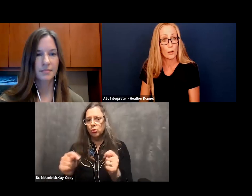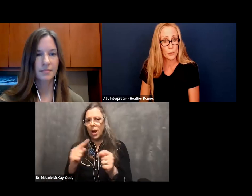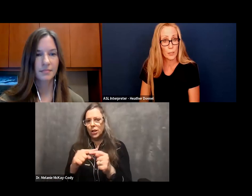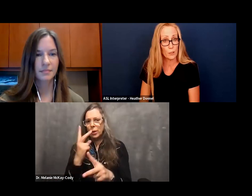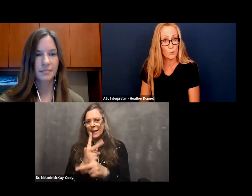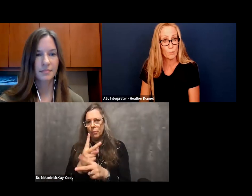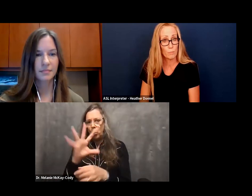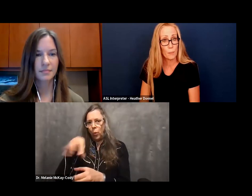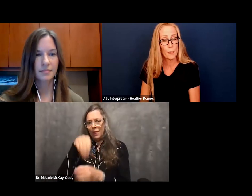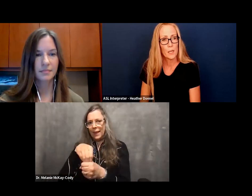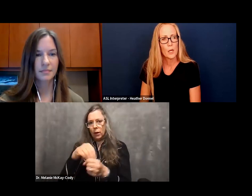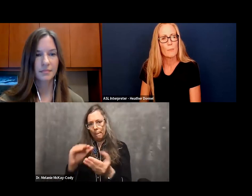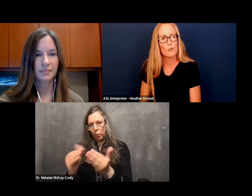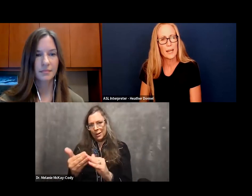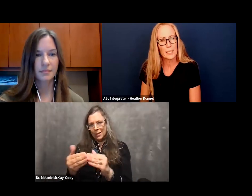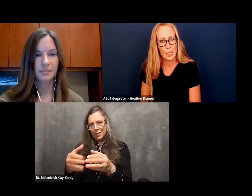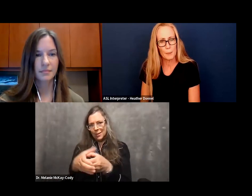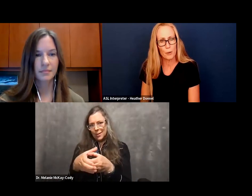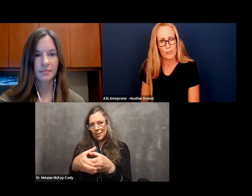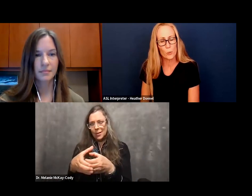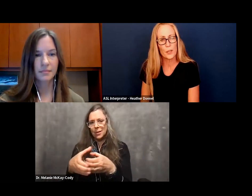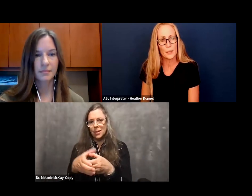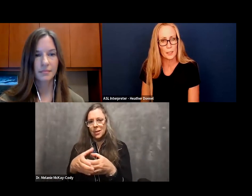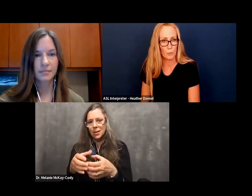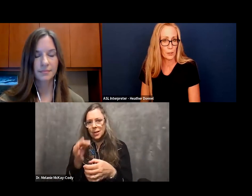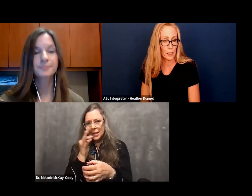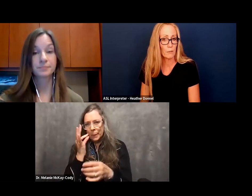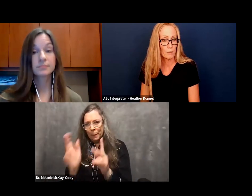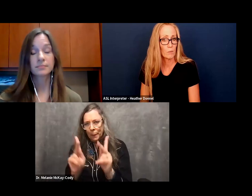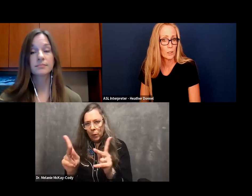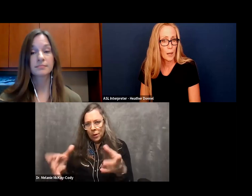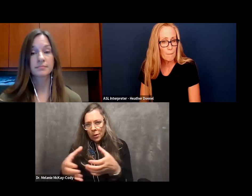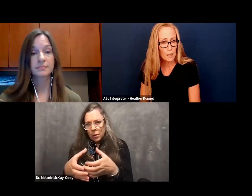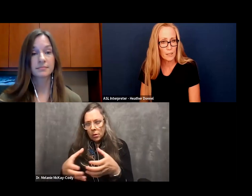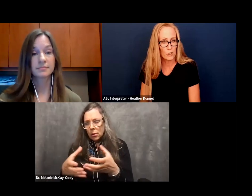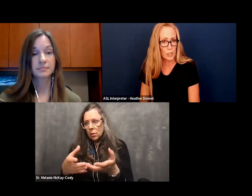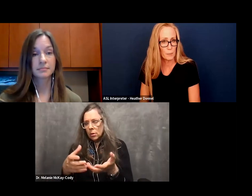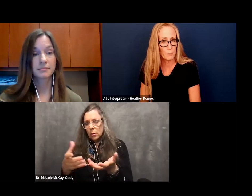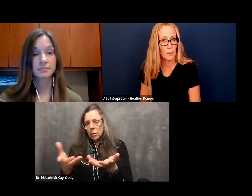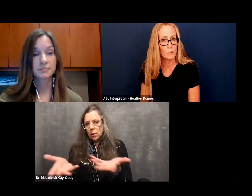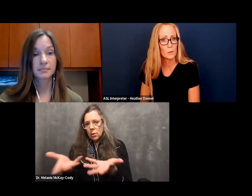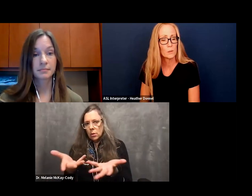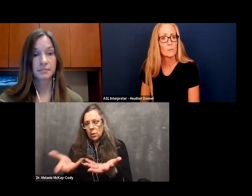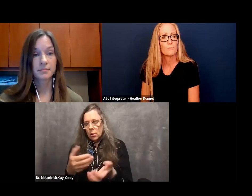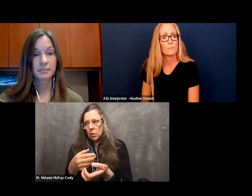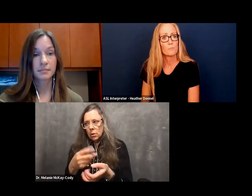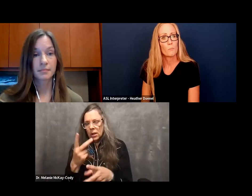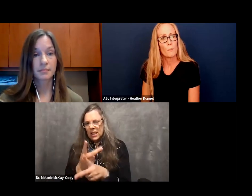who are also native. I'm trying to keep the project within the community among indigenous people